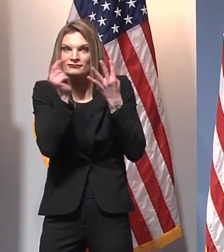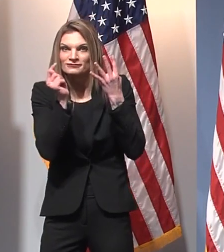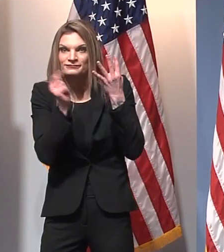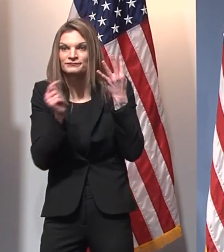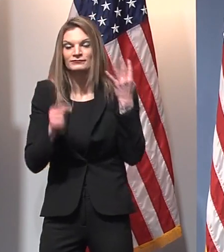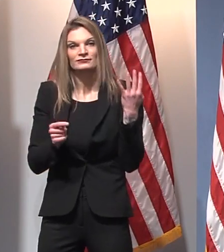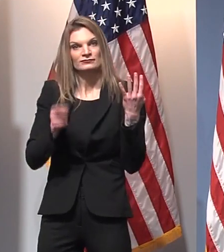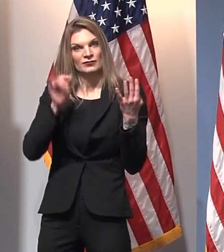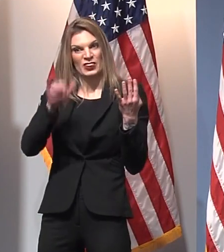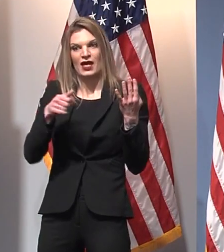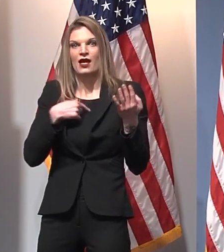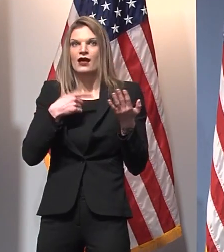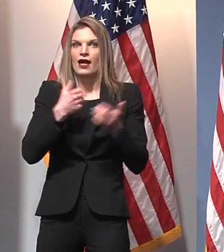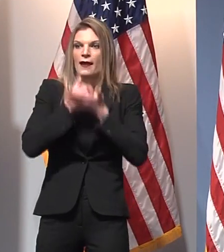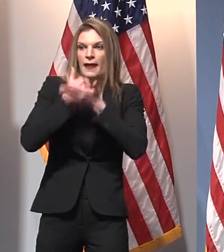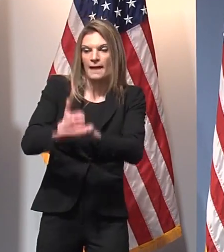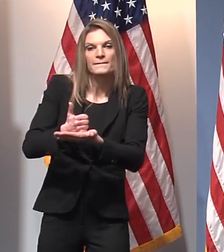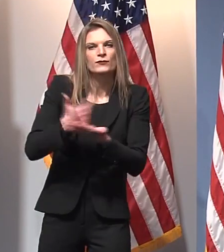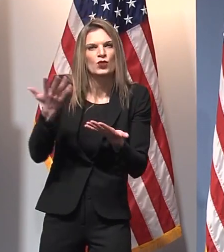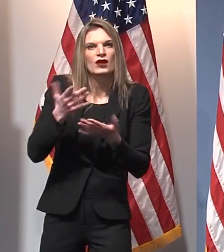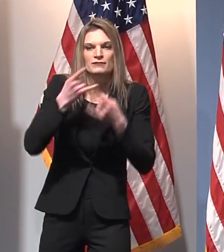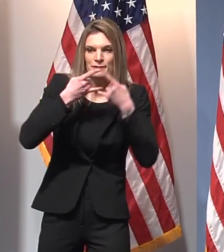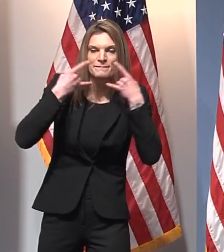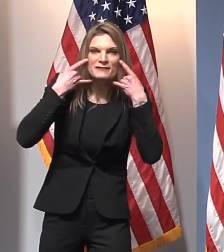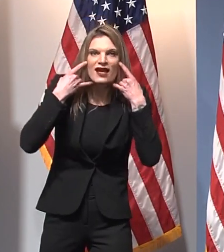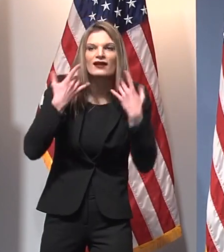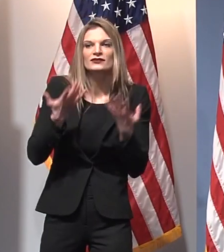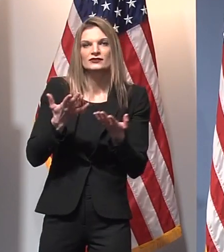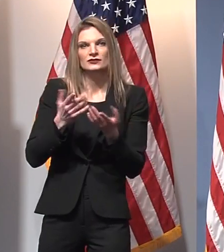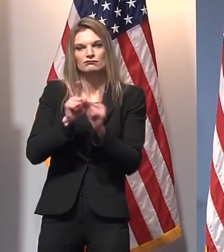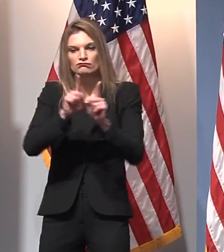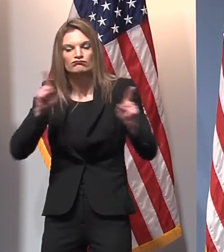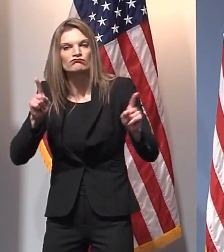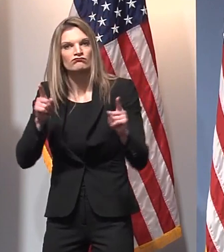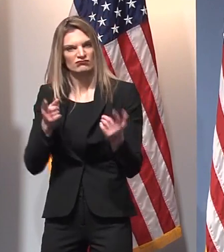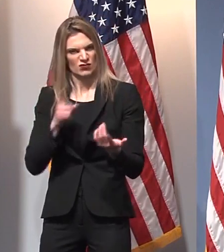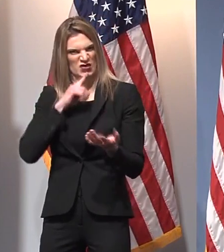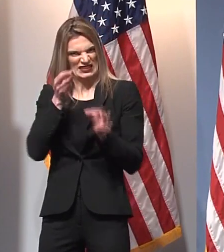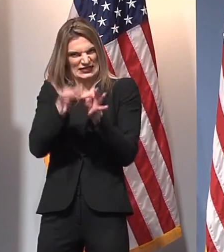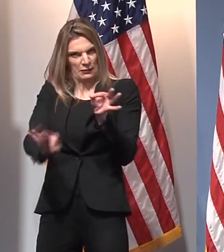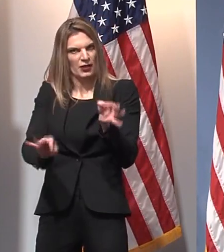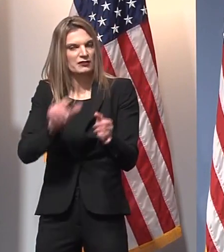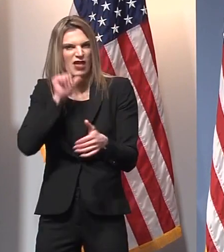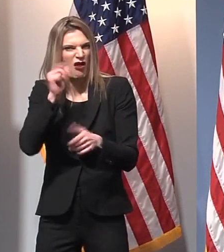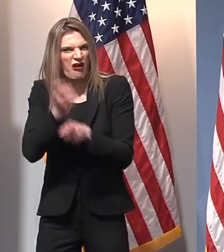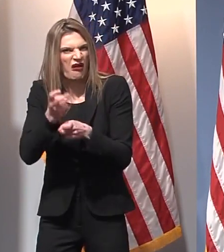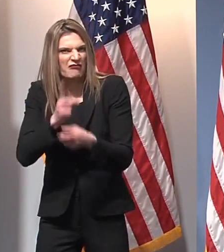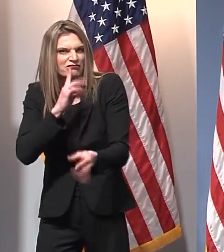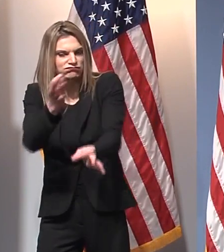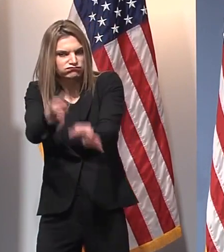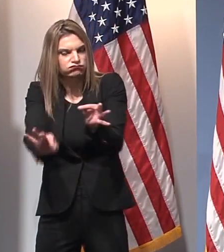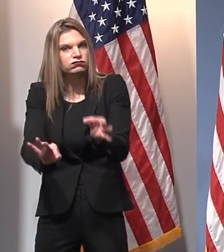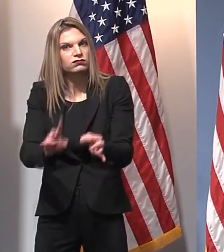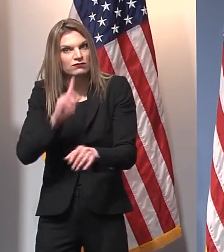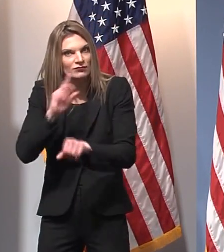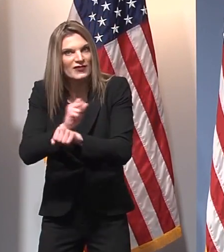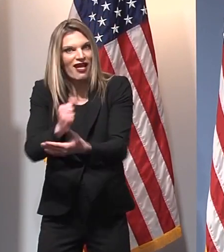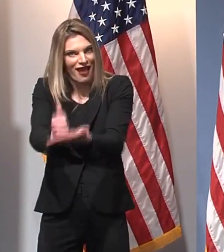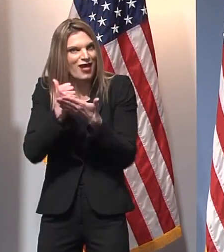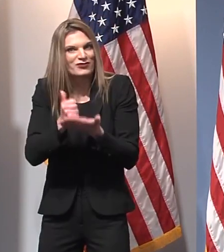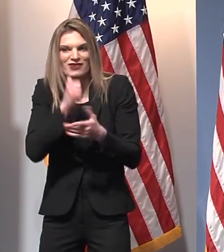any significant outbreaks within the school setting, and that means between students, from students to teachers, or vice versa.